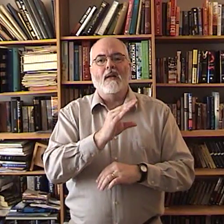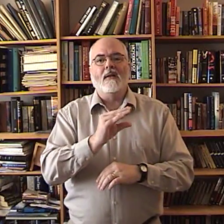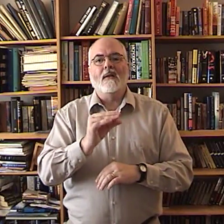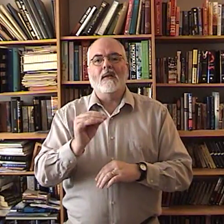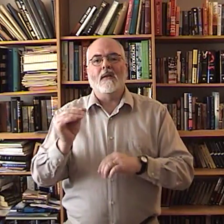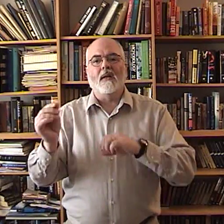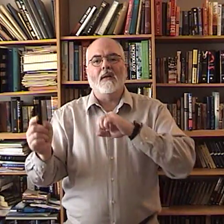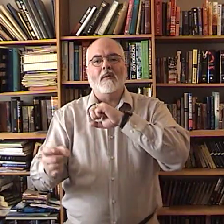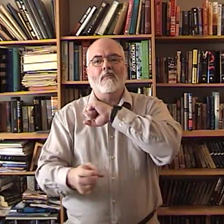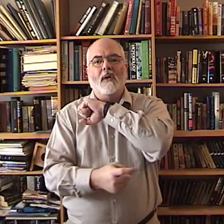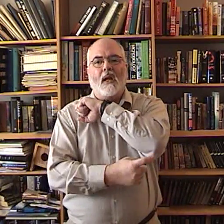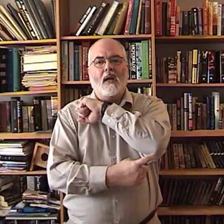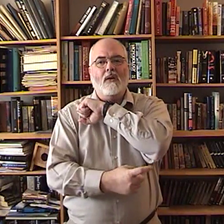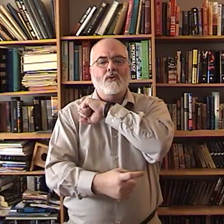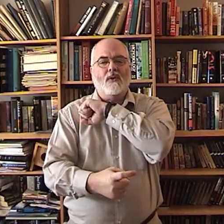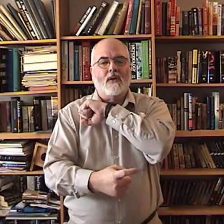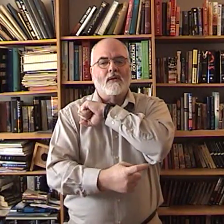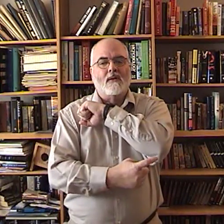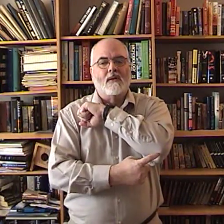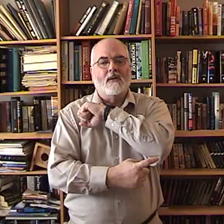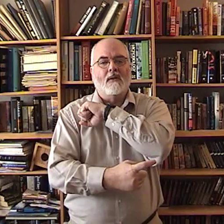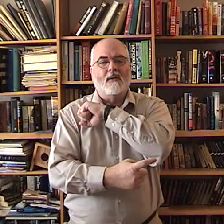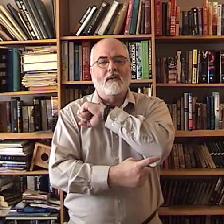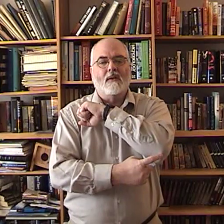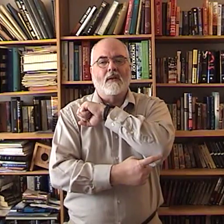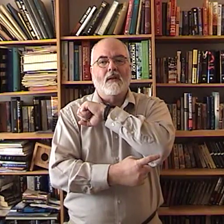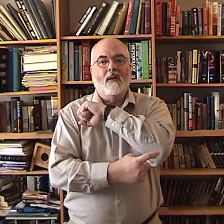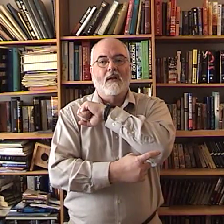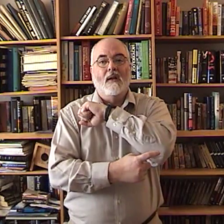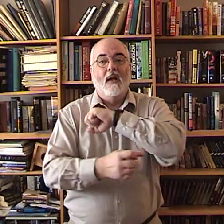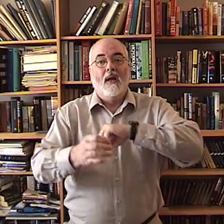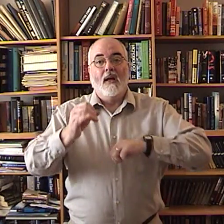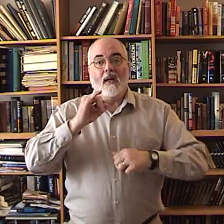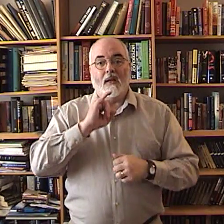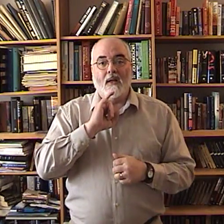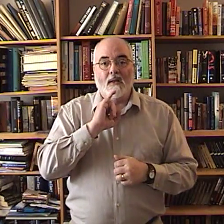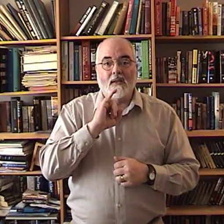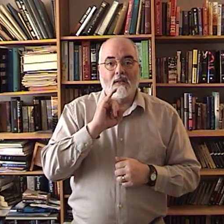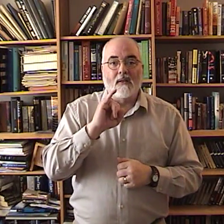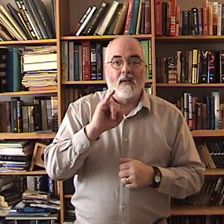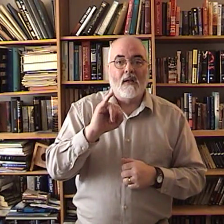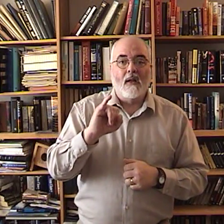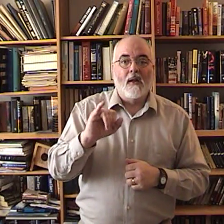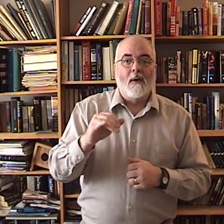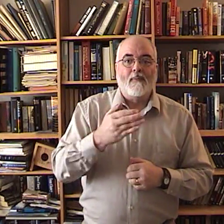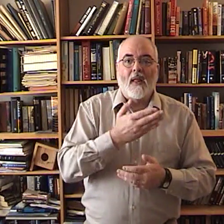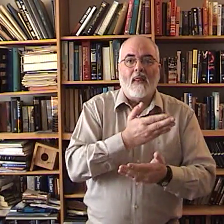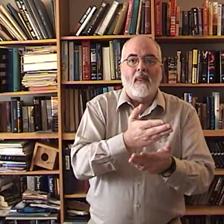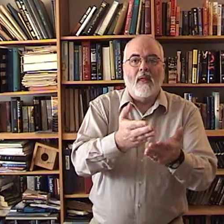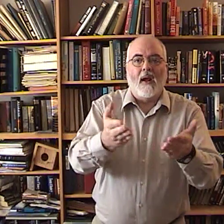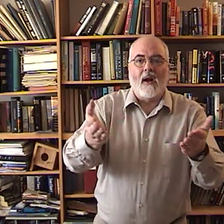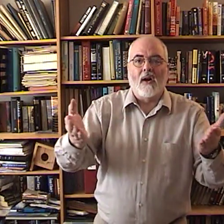temptations? Is there